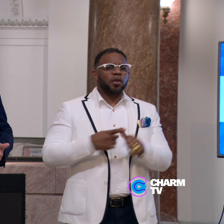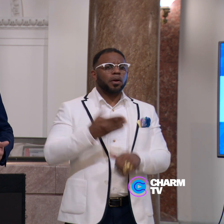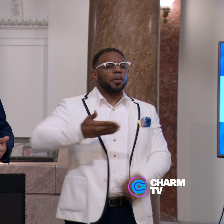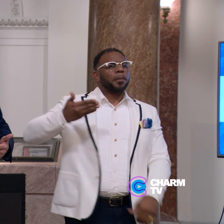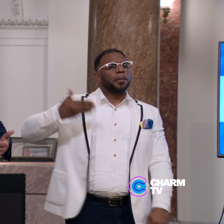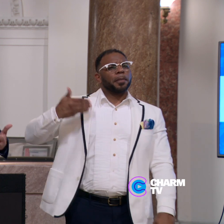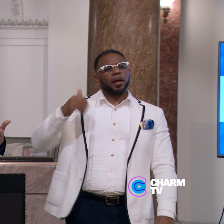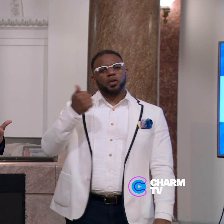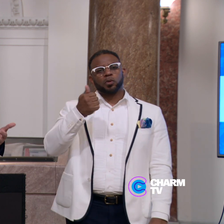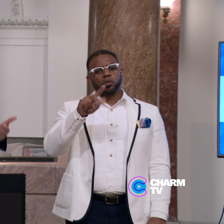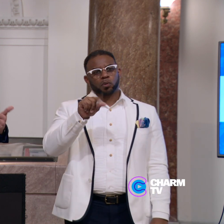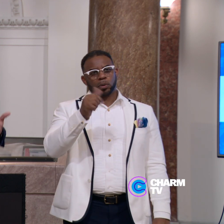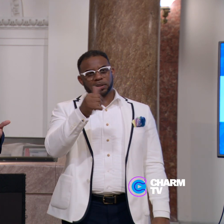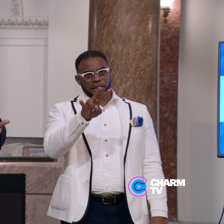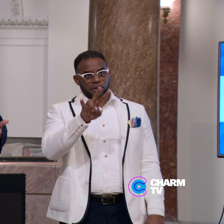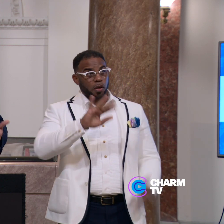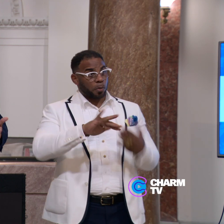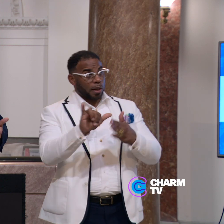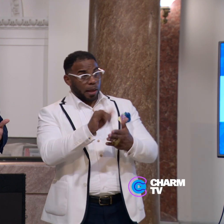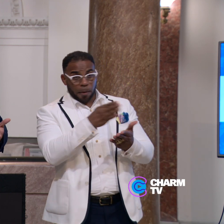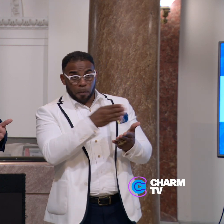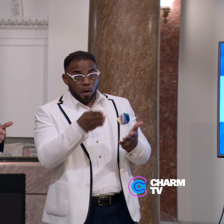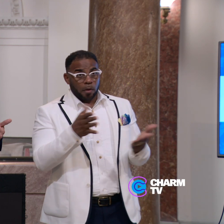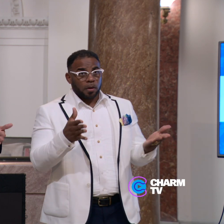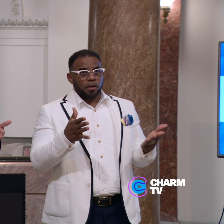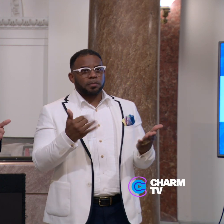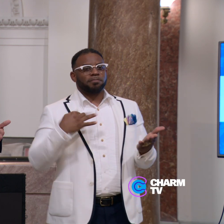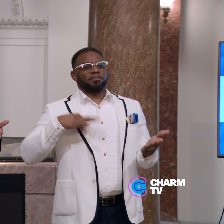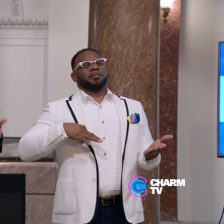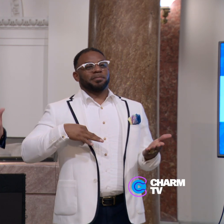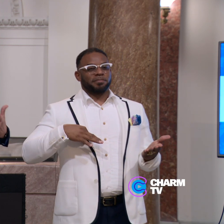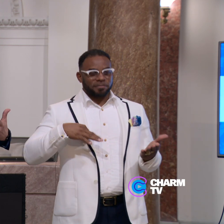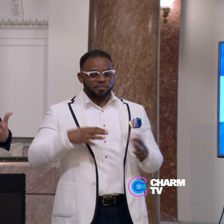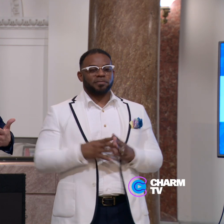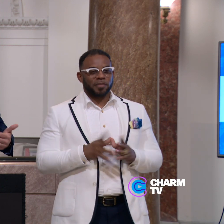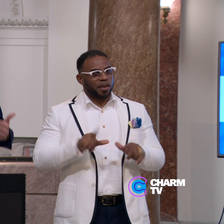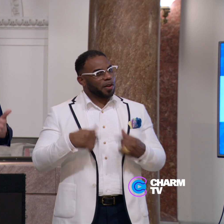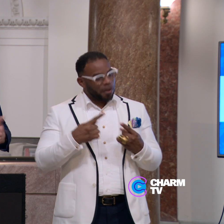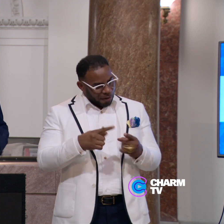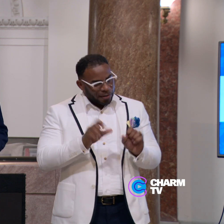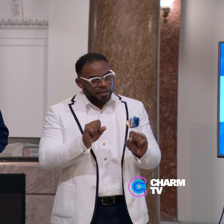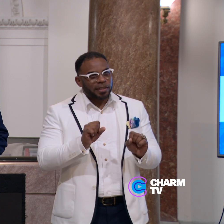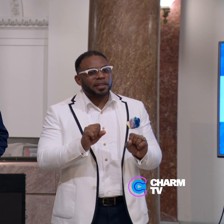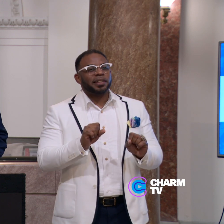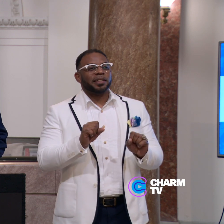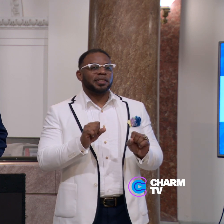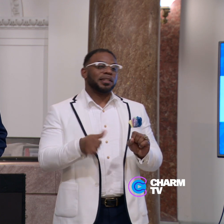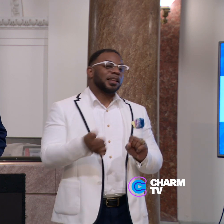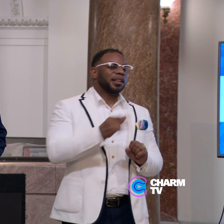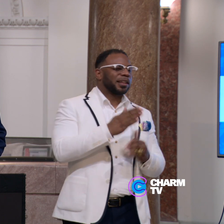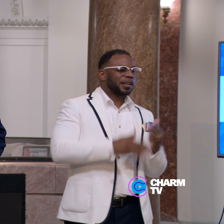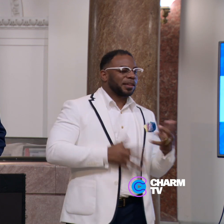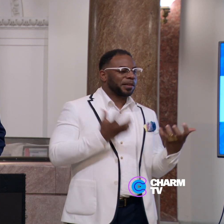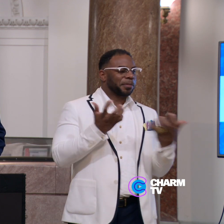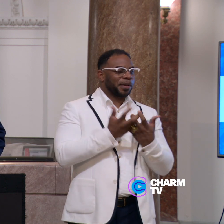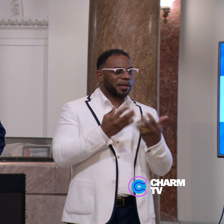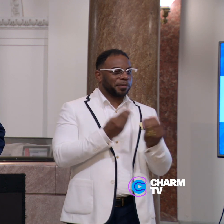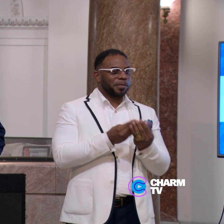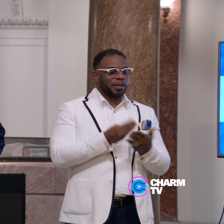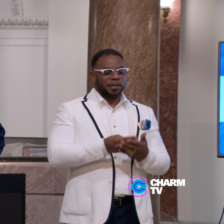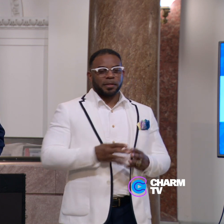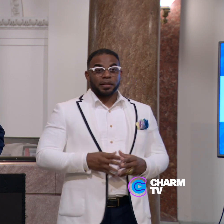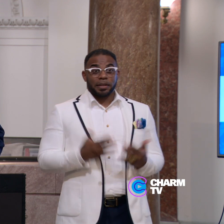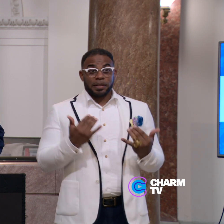2017, and communities like Baltimore could participate as long as they came up with that matching support.